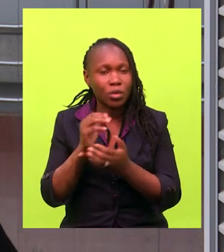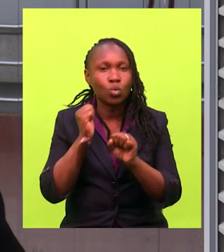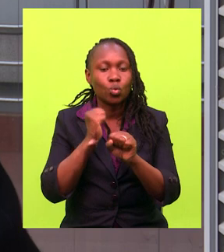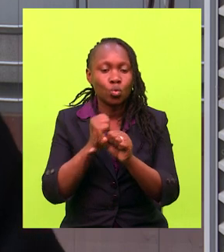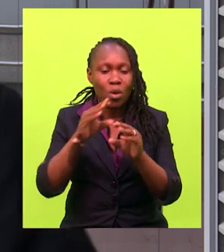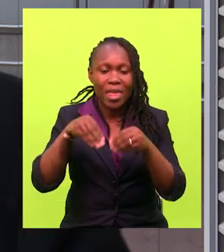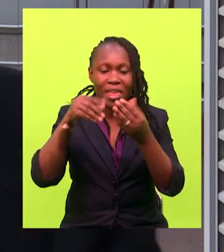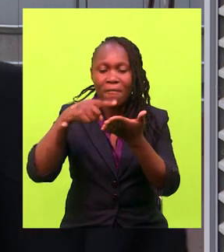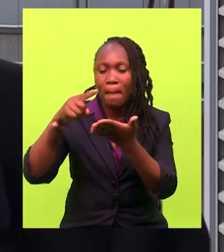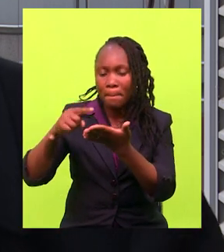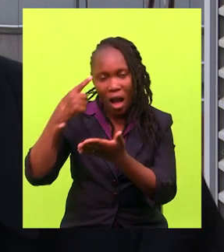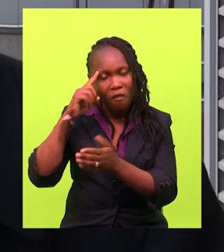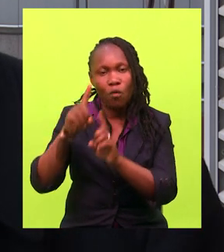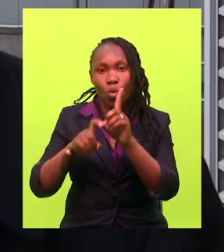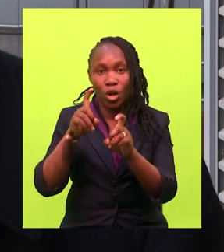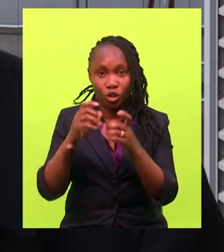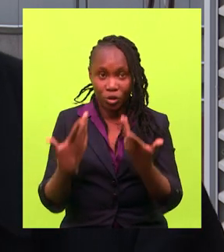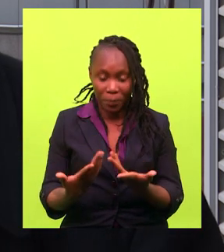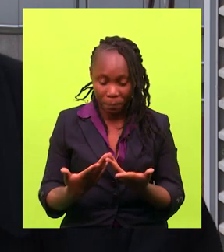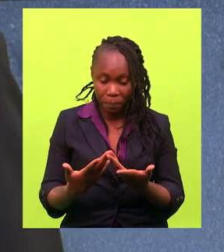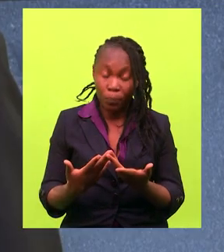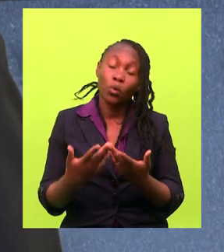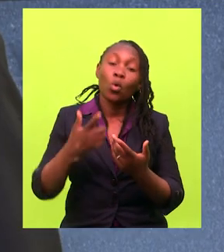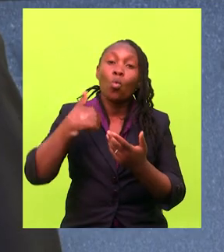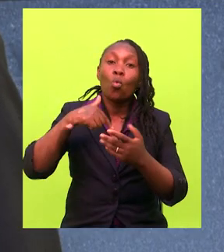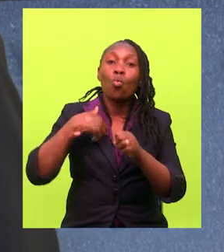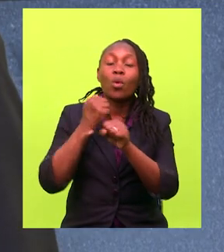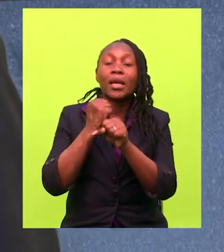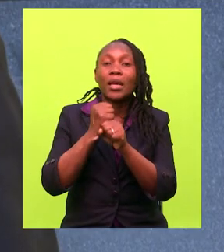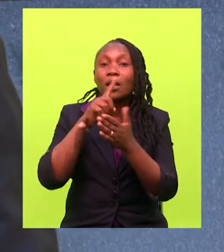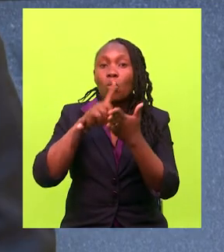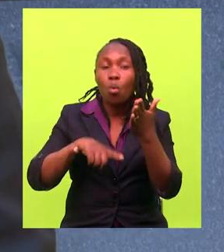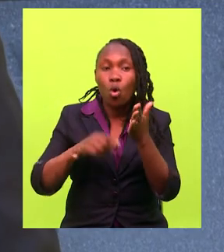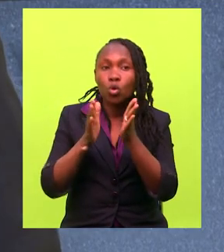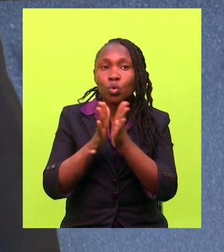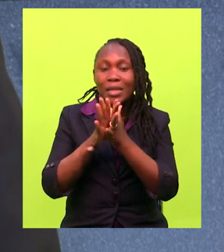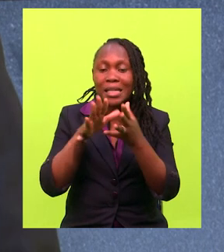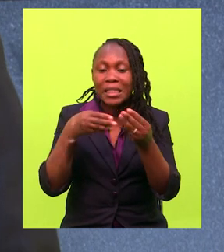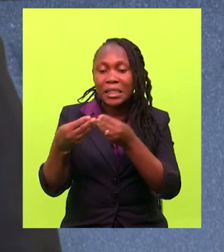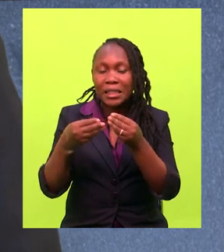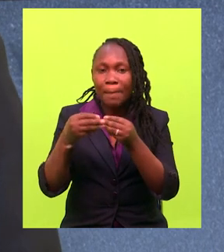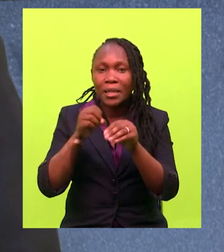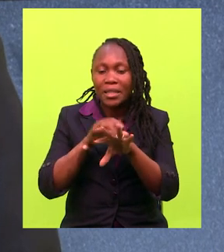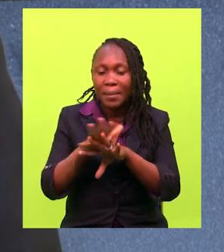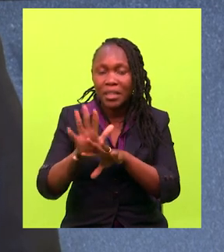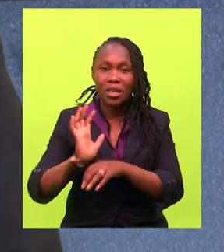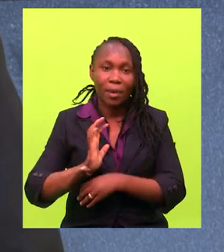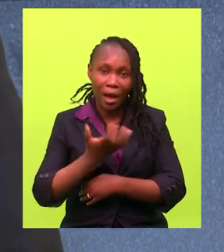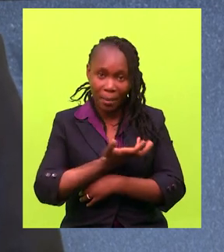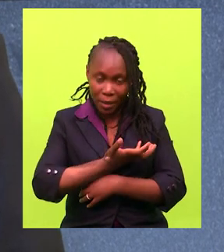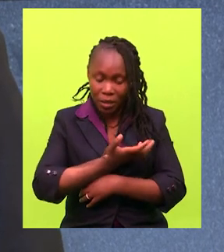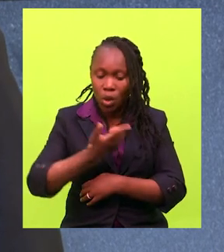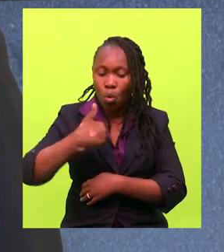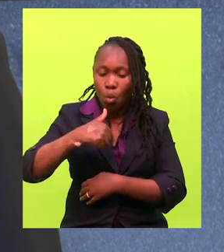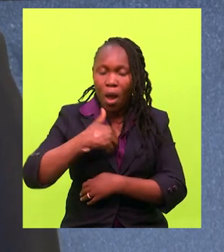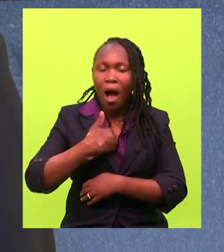to be able to assign marks for the questions. What we did with our, what you call disability mainstreaming committee,